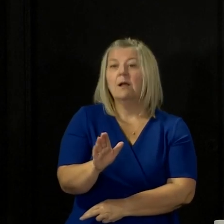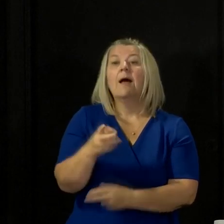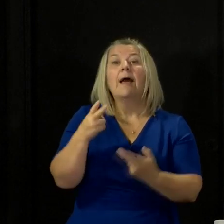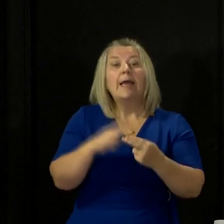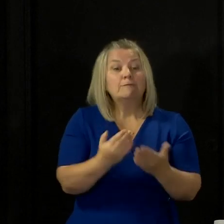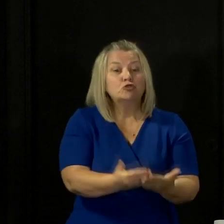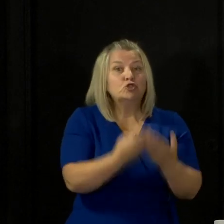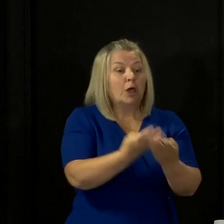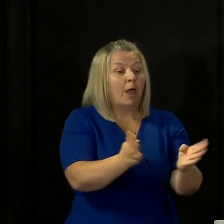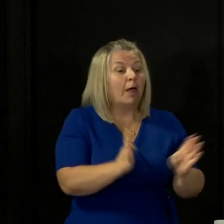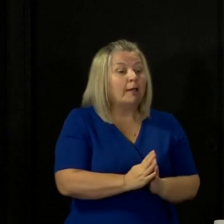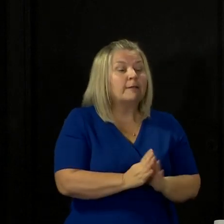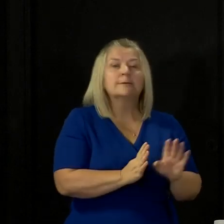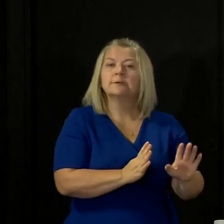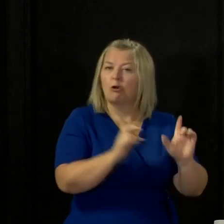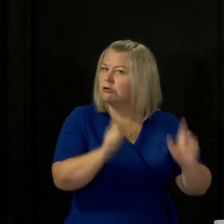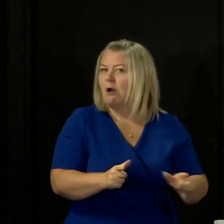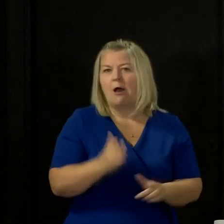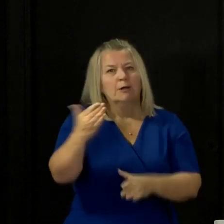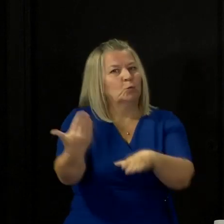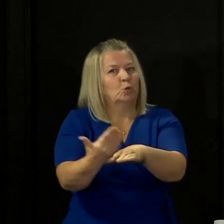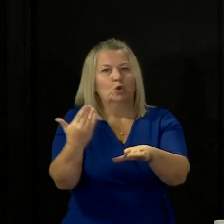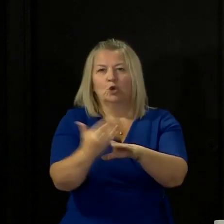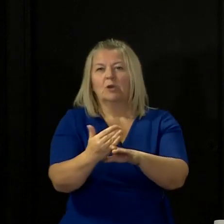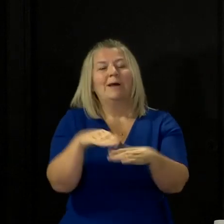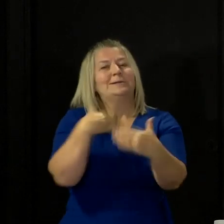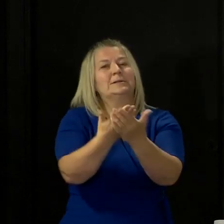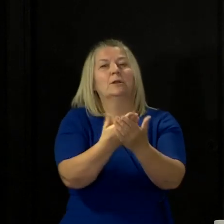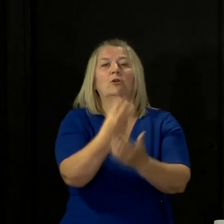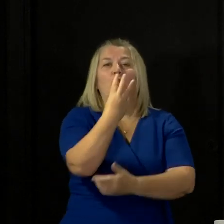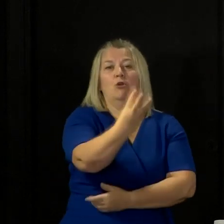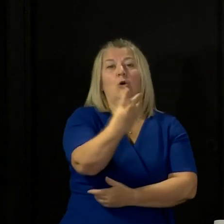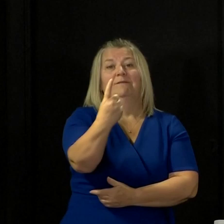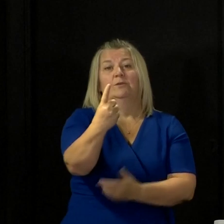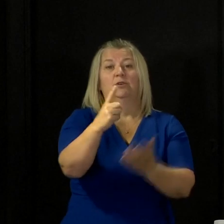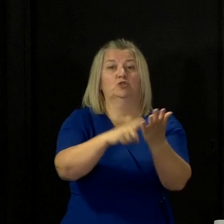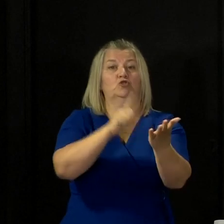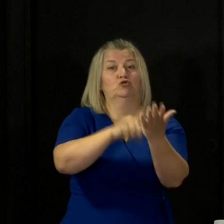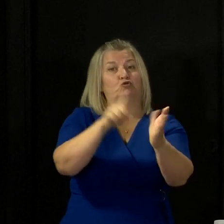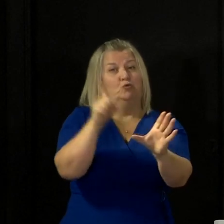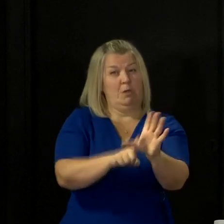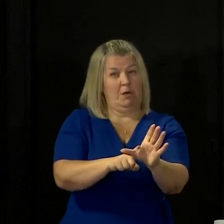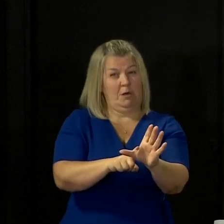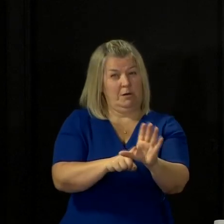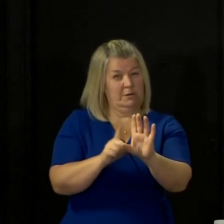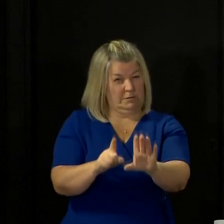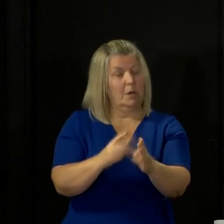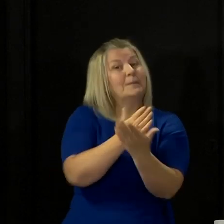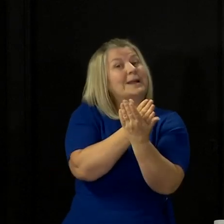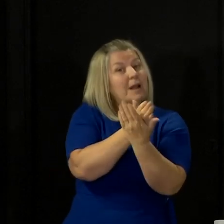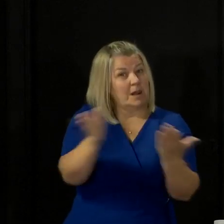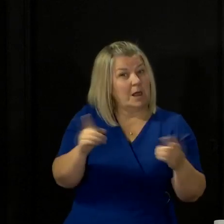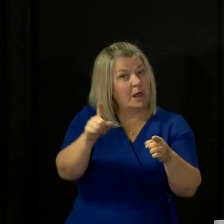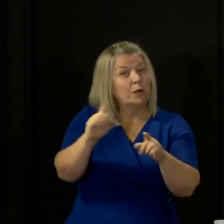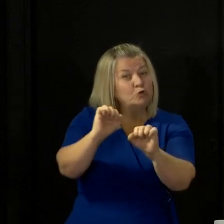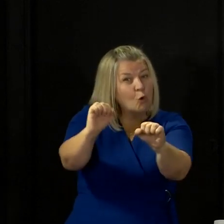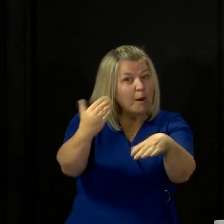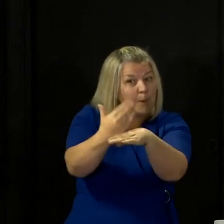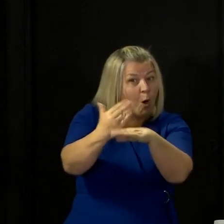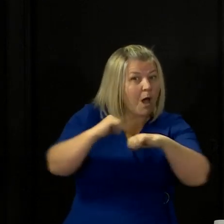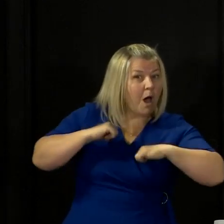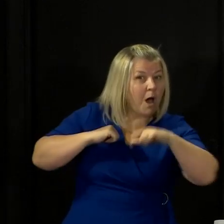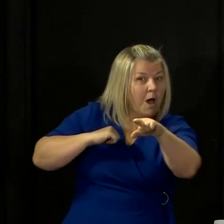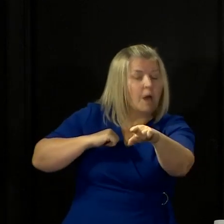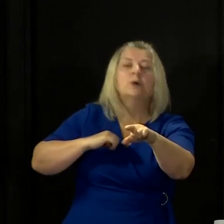a workplace until at least the 31st of July. And I want to be clear that employers should do everything they can to help you work from home safely.